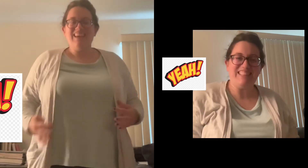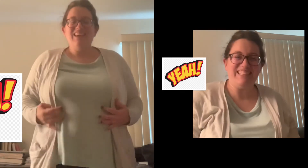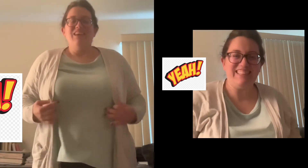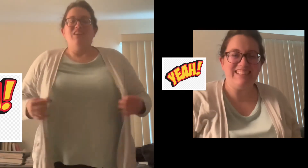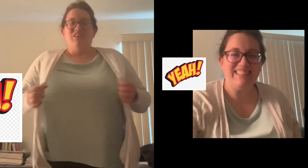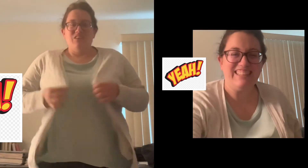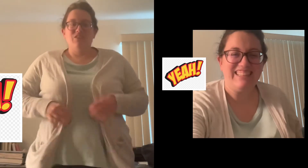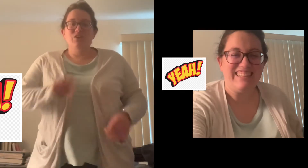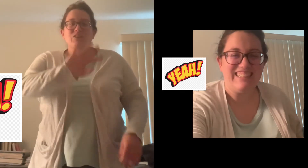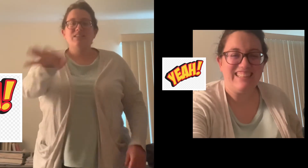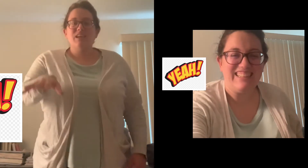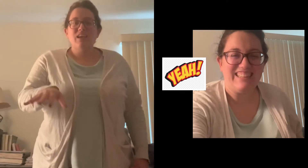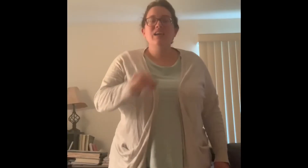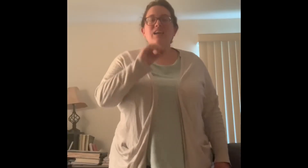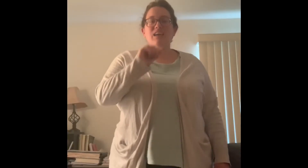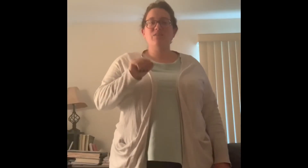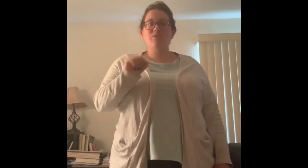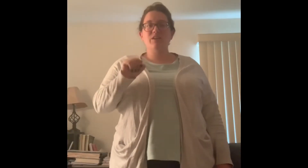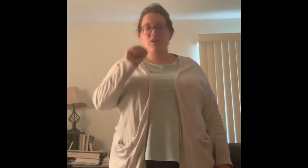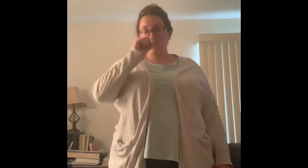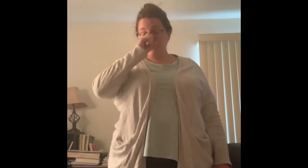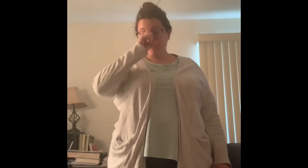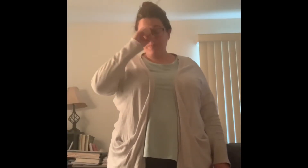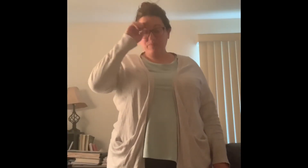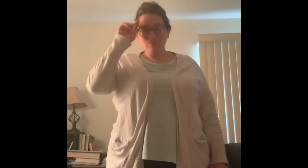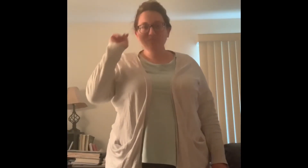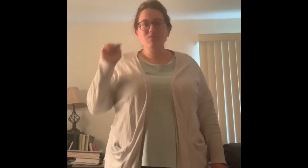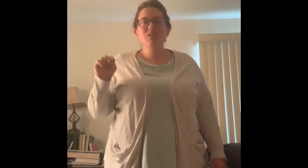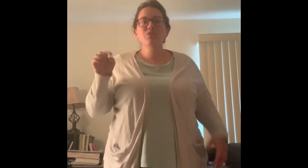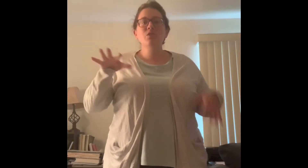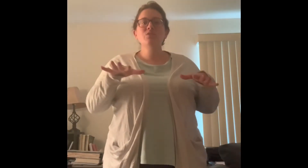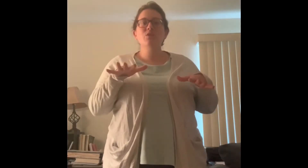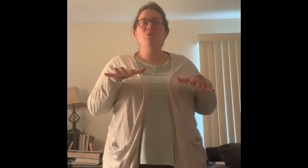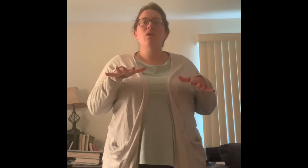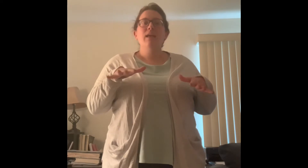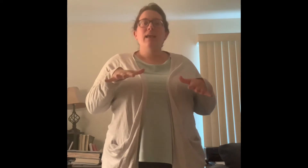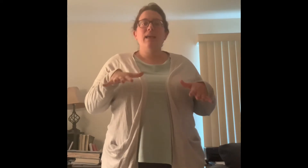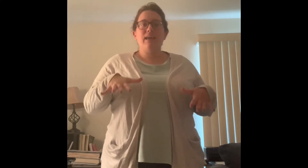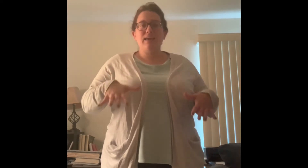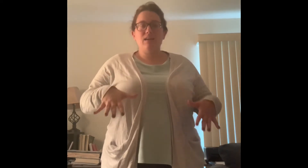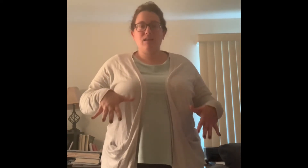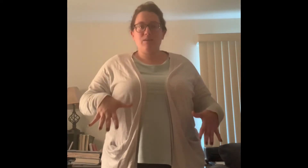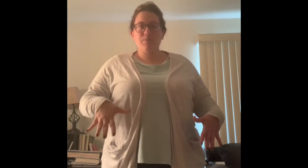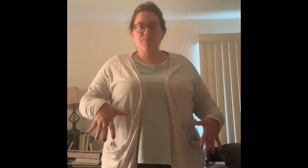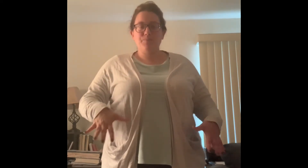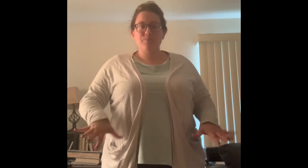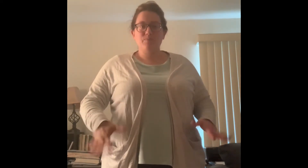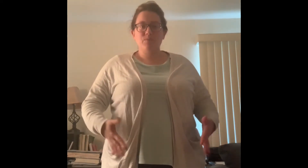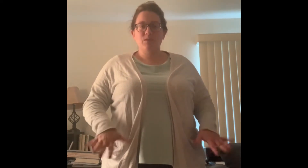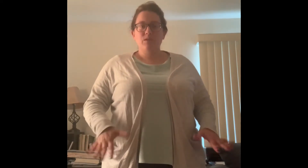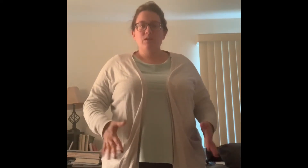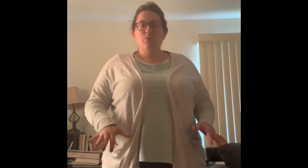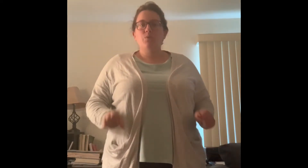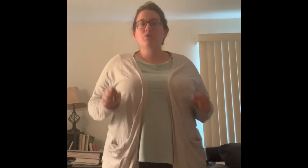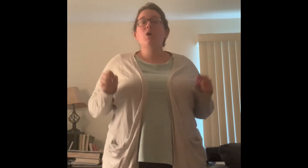So you'll see in the video there's also a what's called an